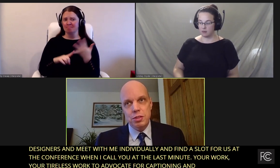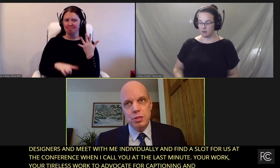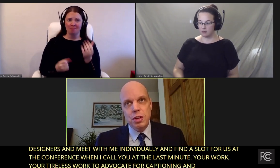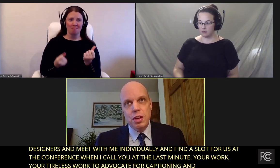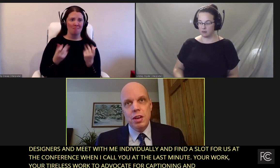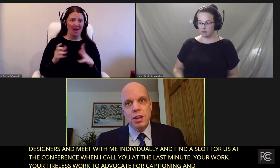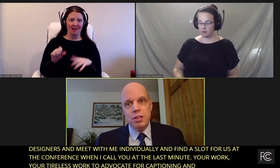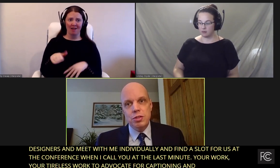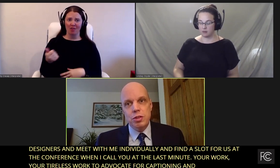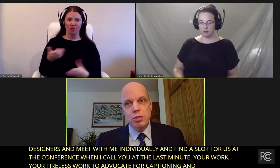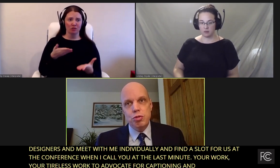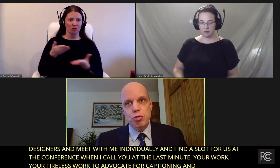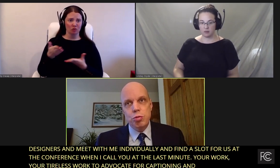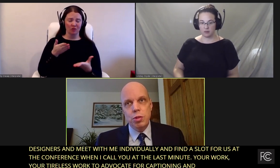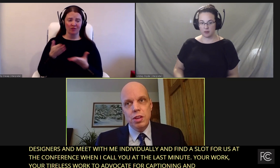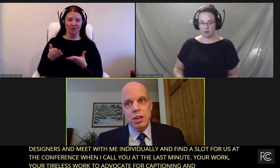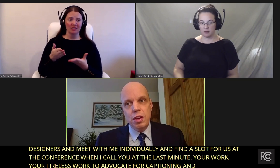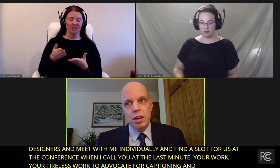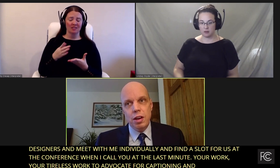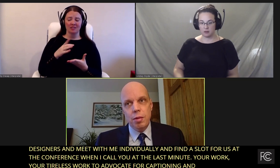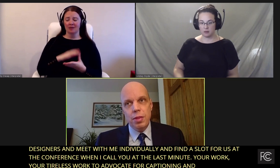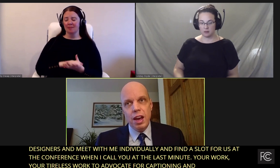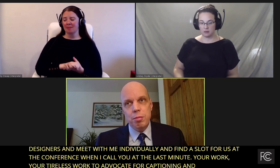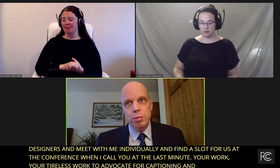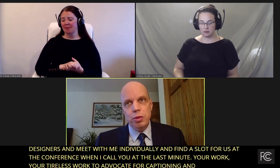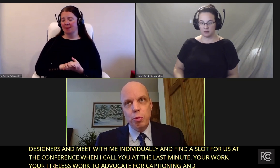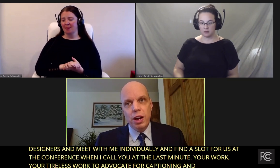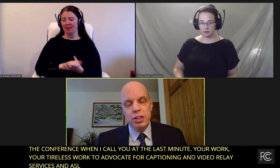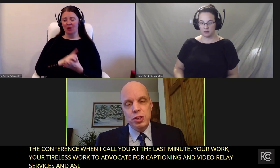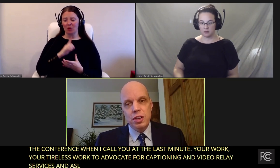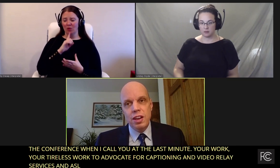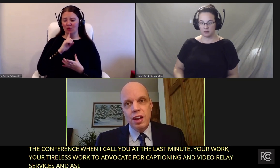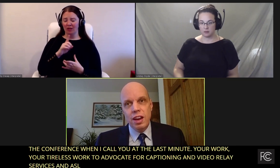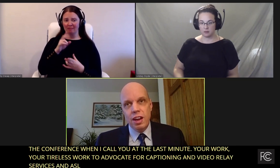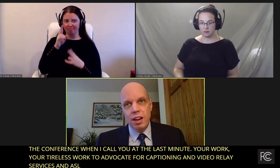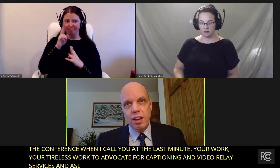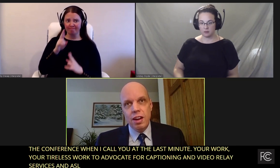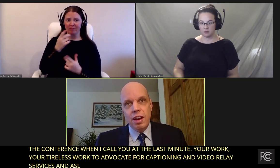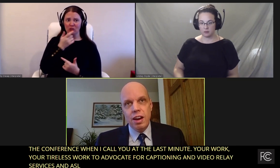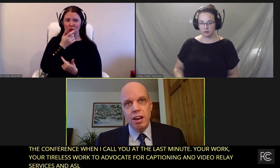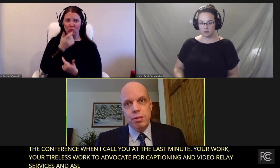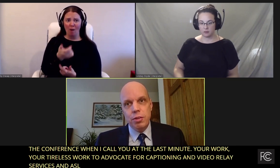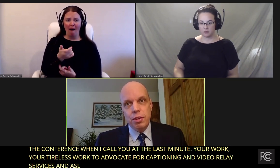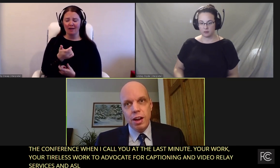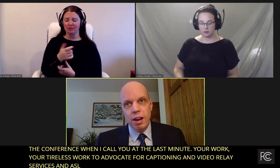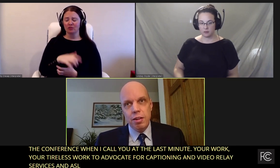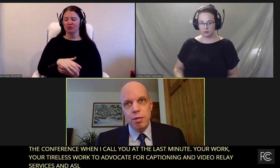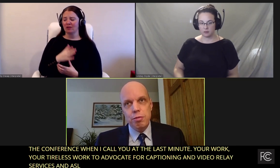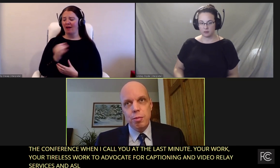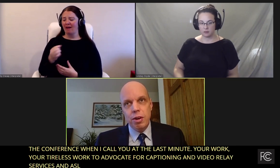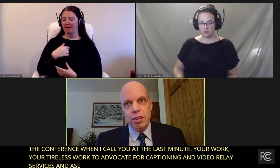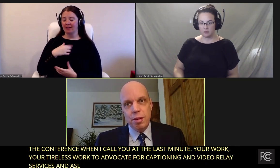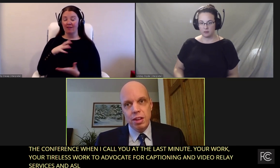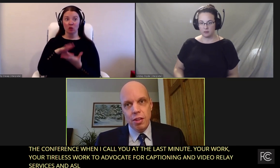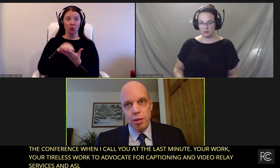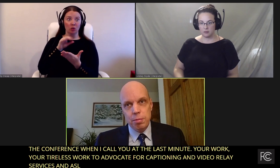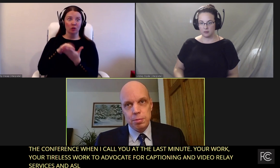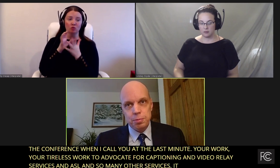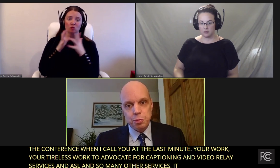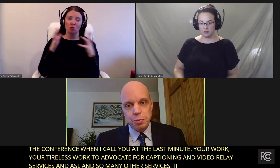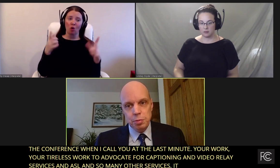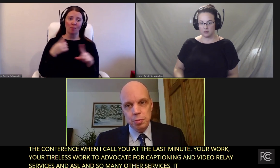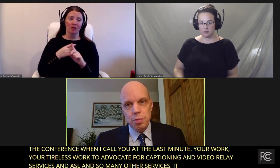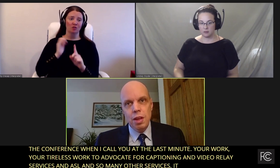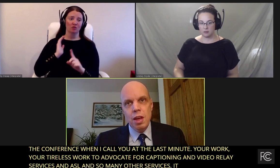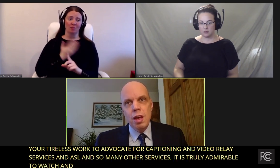services is truly admirable to watch. And I've learned a lot from our time together.